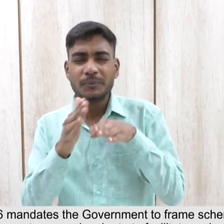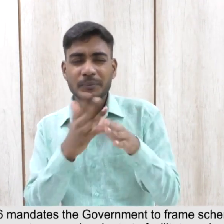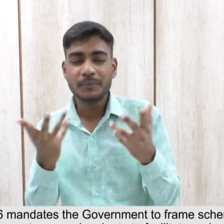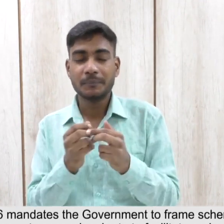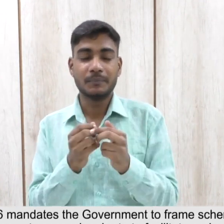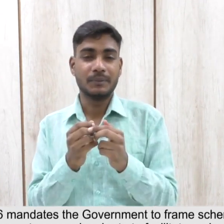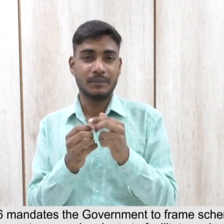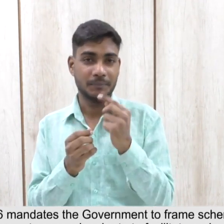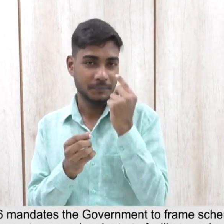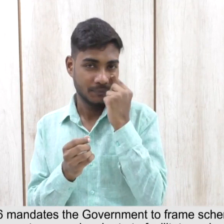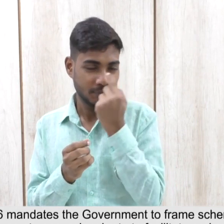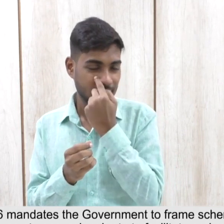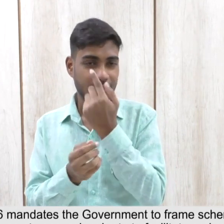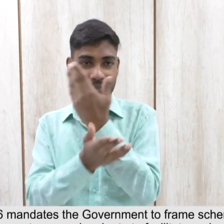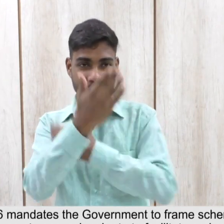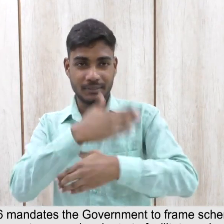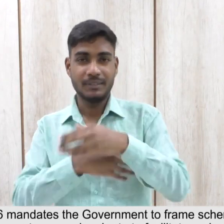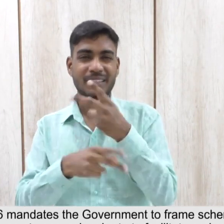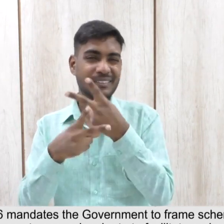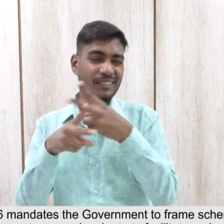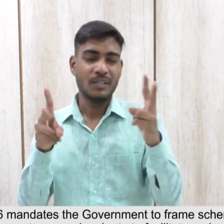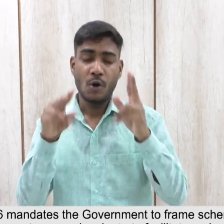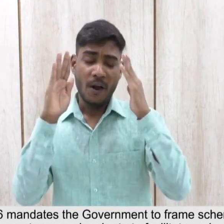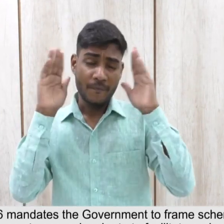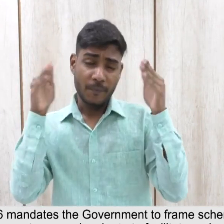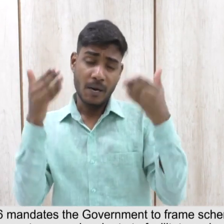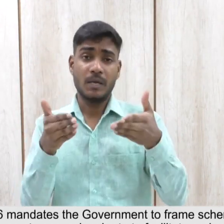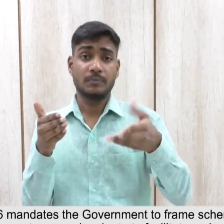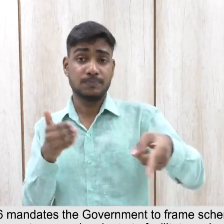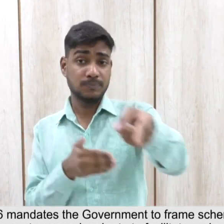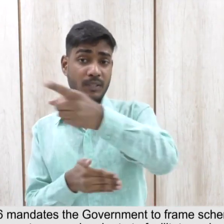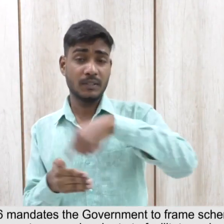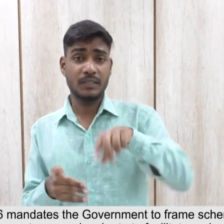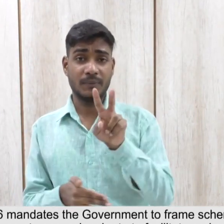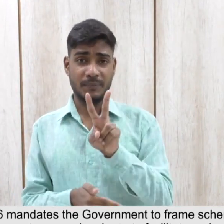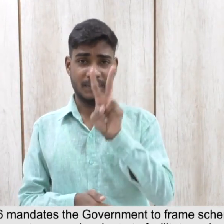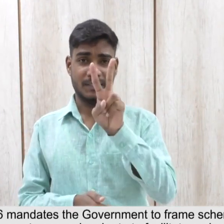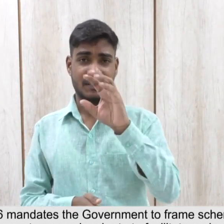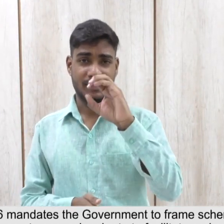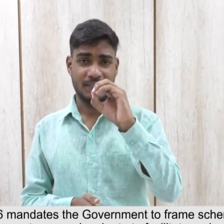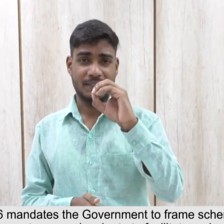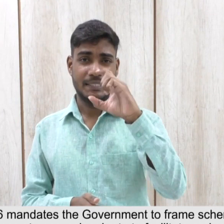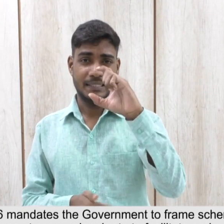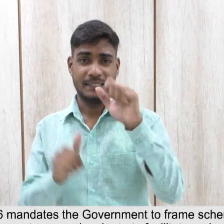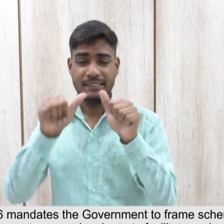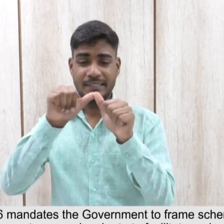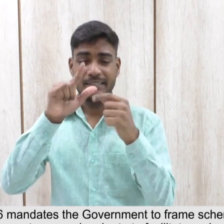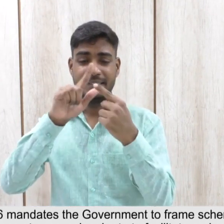including provisions of loans at concessional rate to facilitate and support employment of